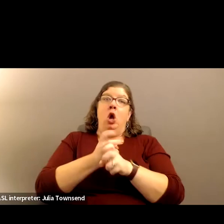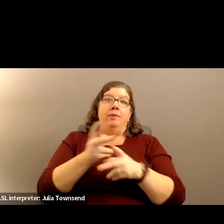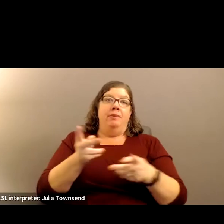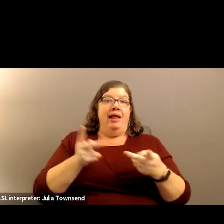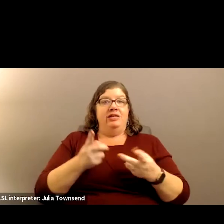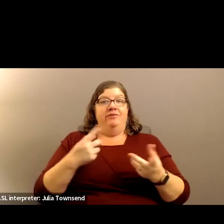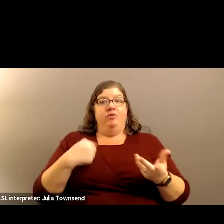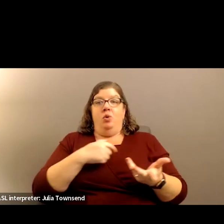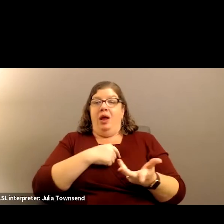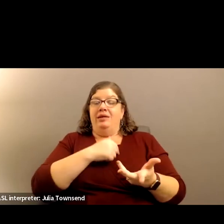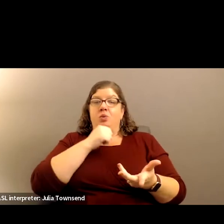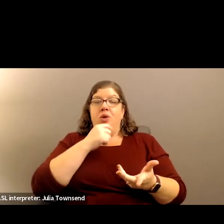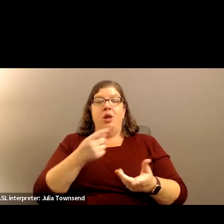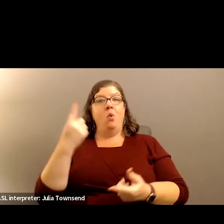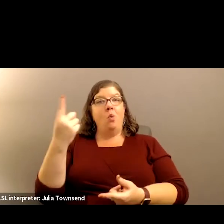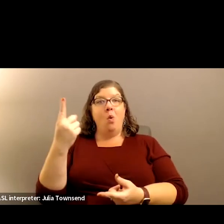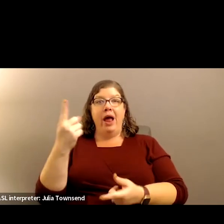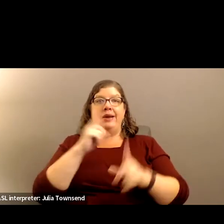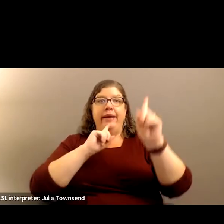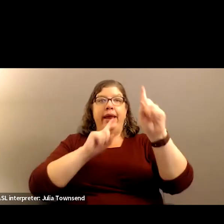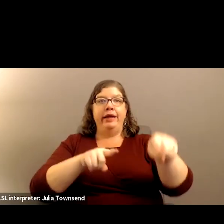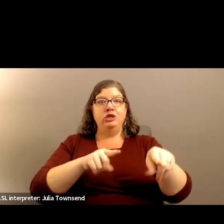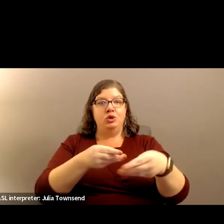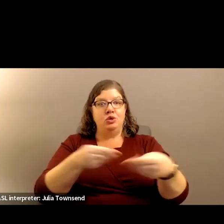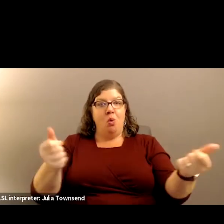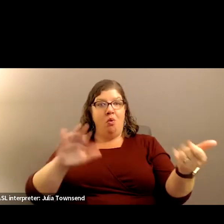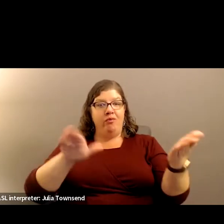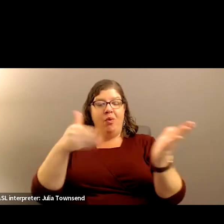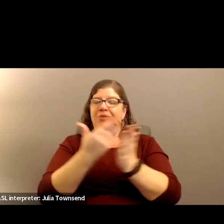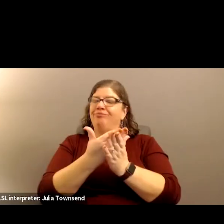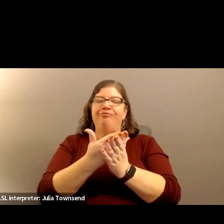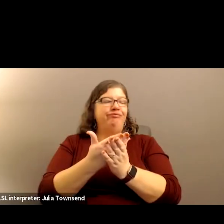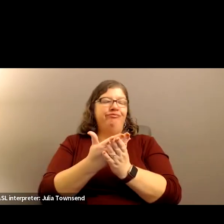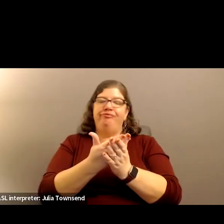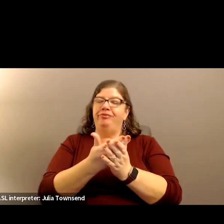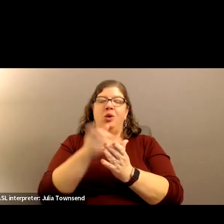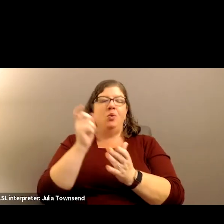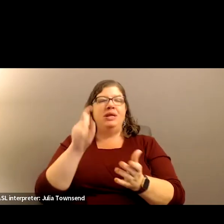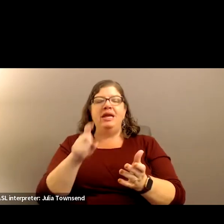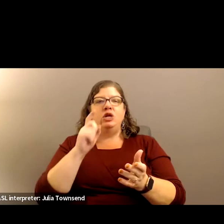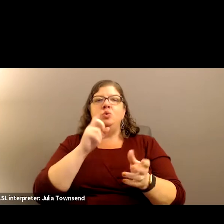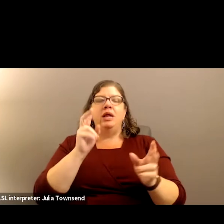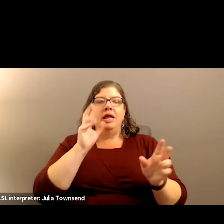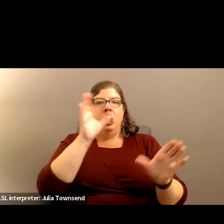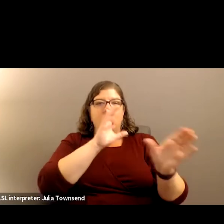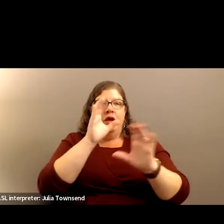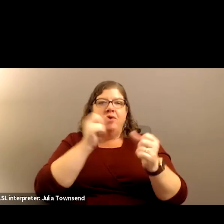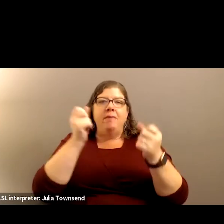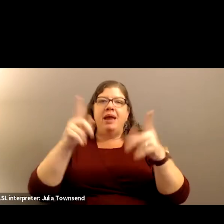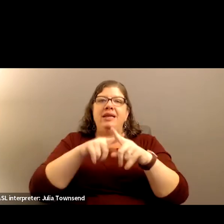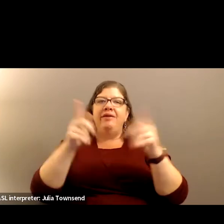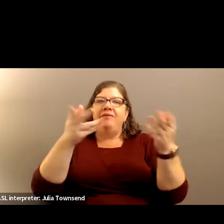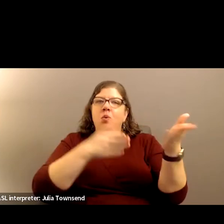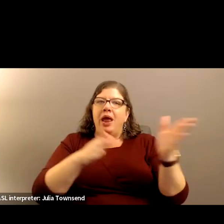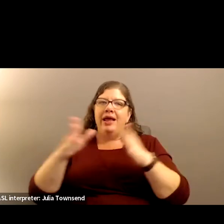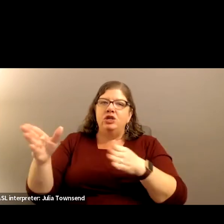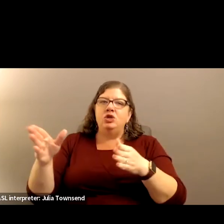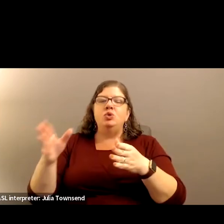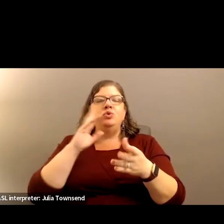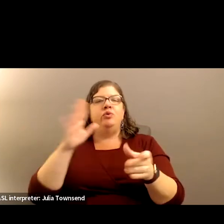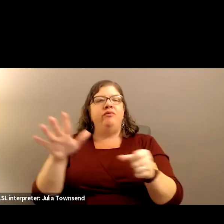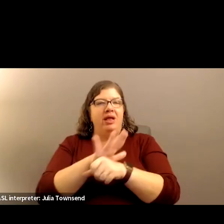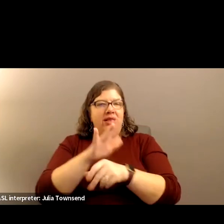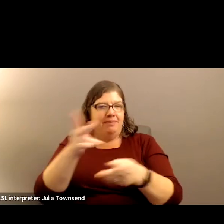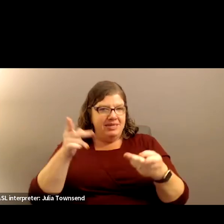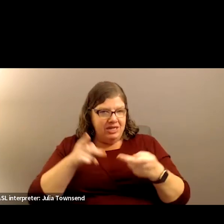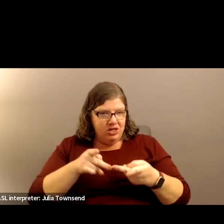for us. And I don't think there's one silver bullet solution to resolve it. So I think we need to look at multiple ways to fill these positions. I would point